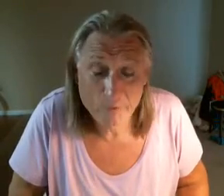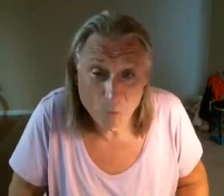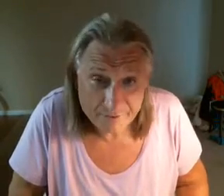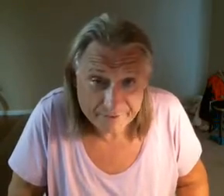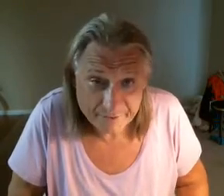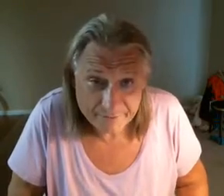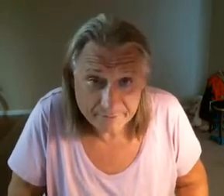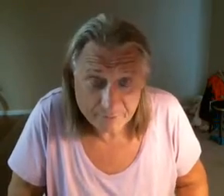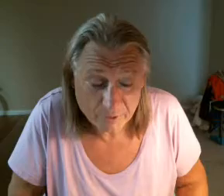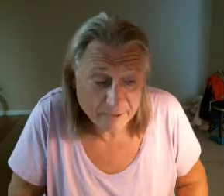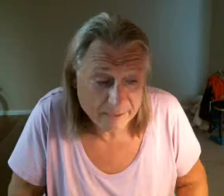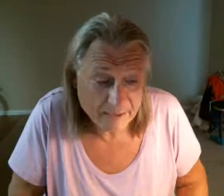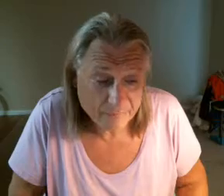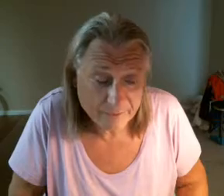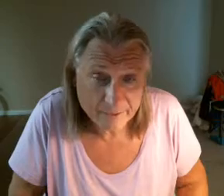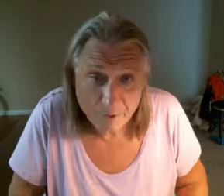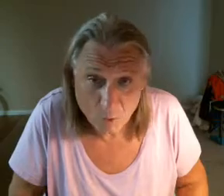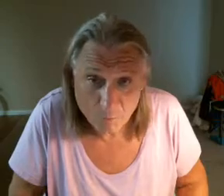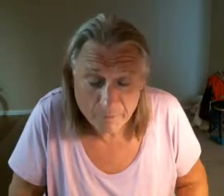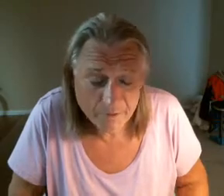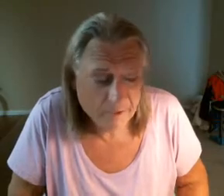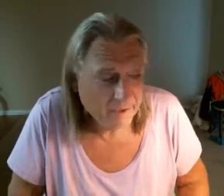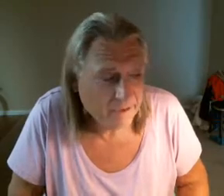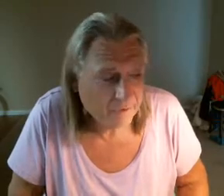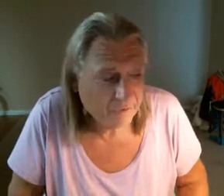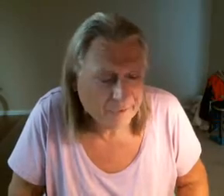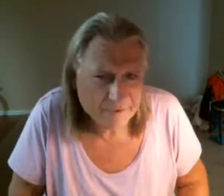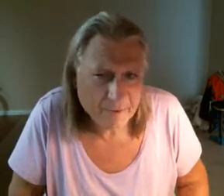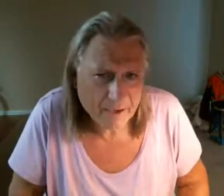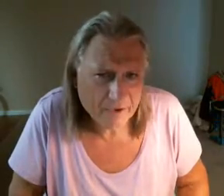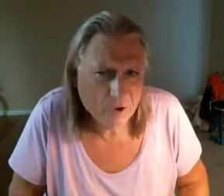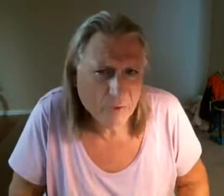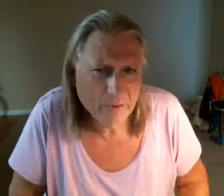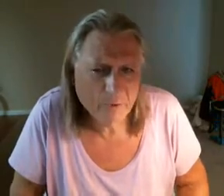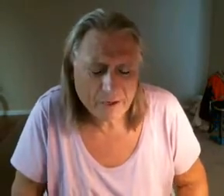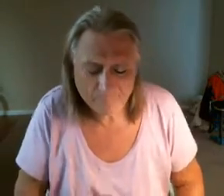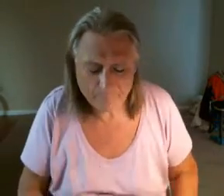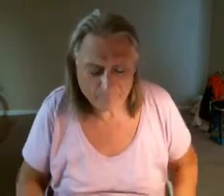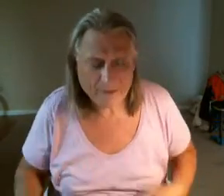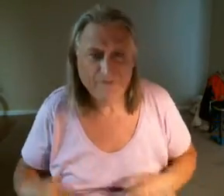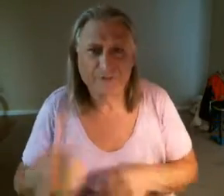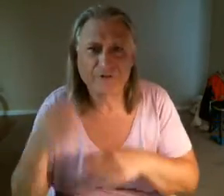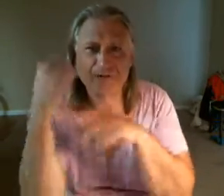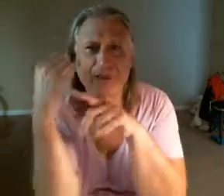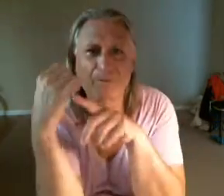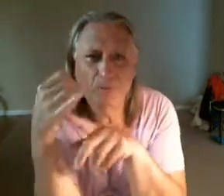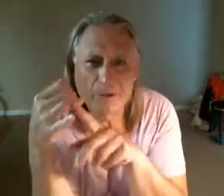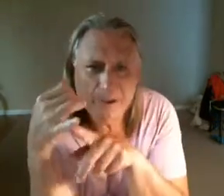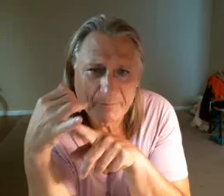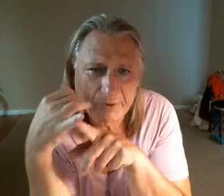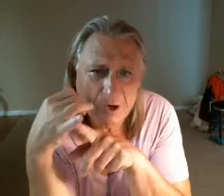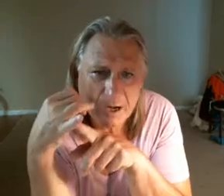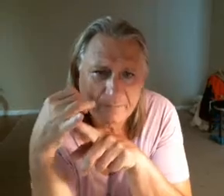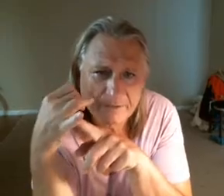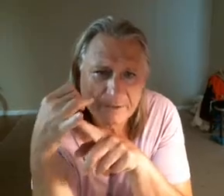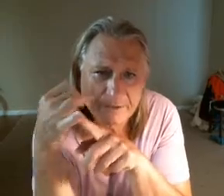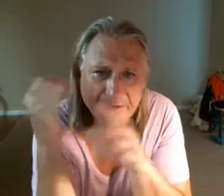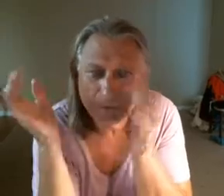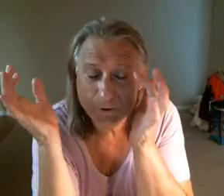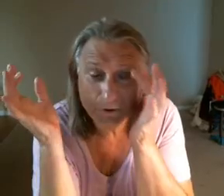at 1.10 okay after I got home and I was thinking about it you know when I went out for breakfast I had three cups of coffee. They have really